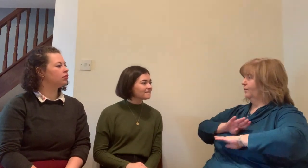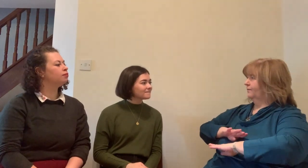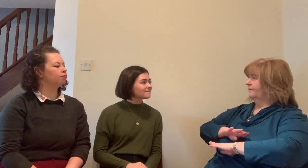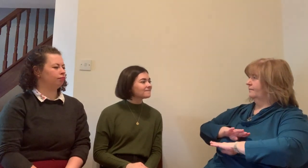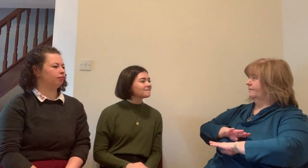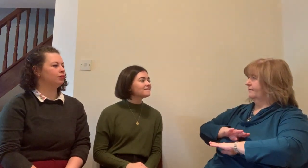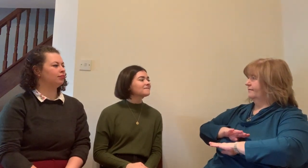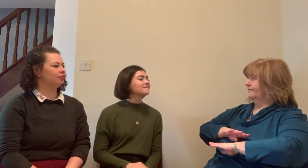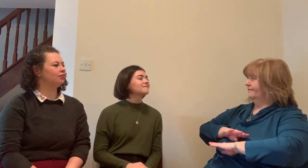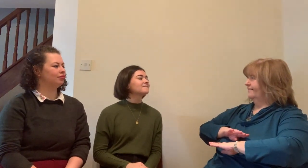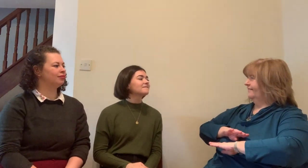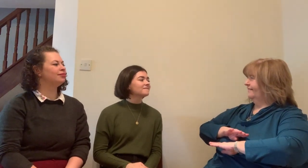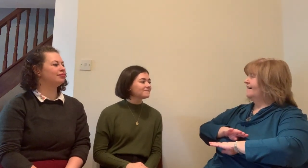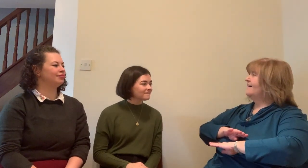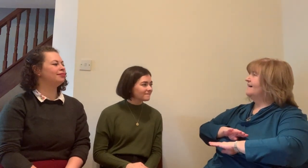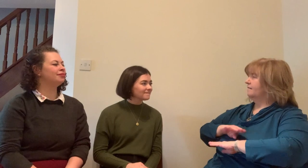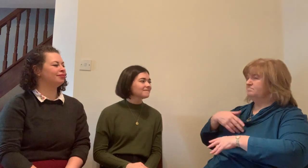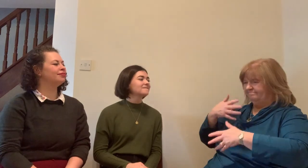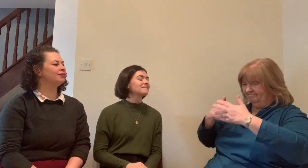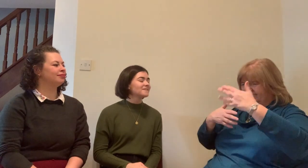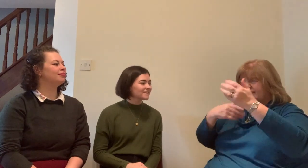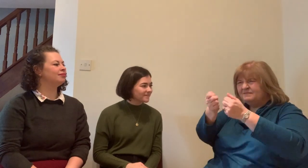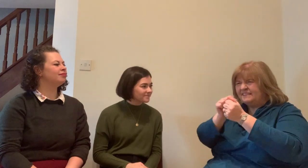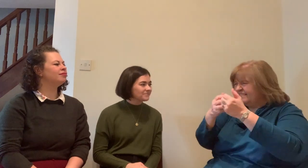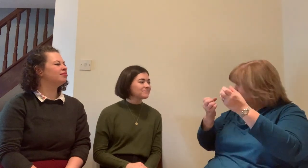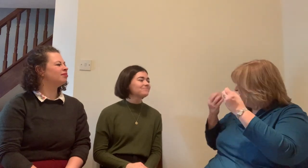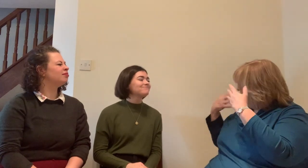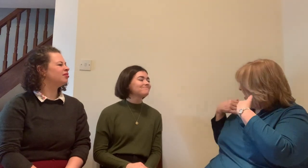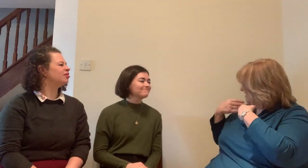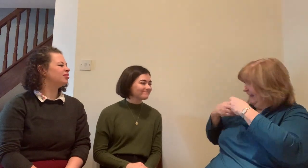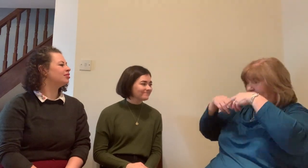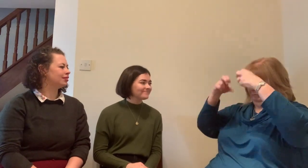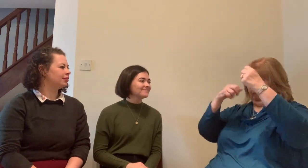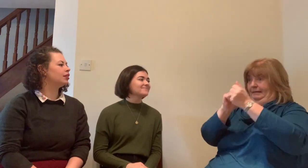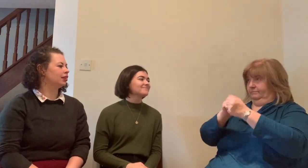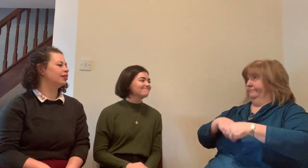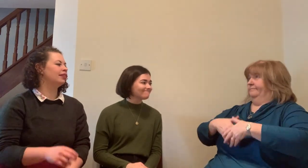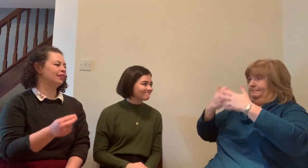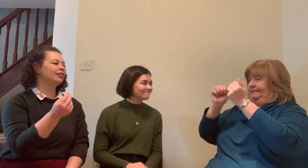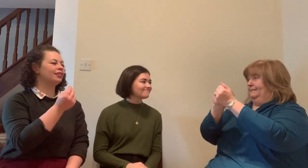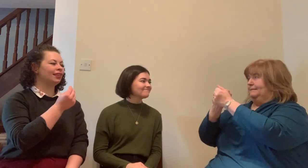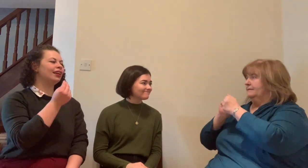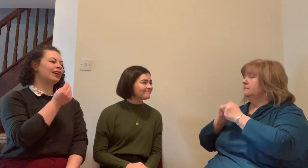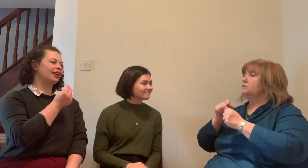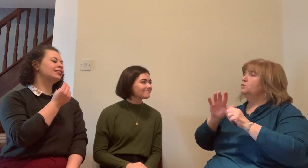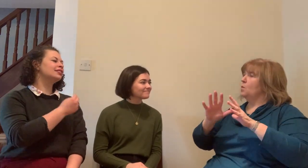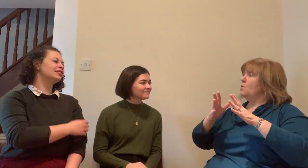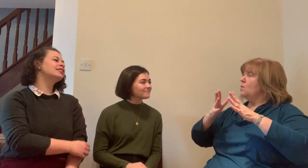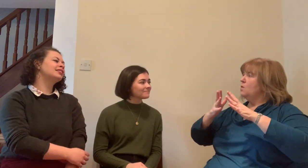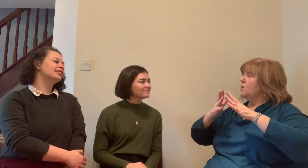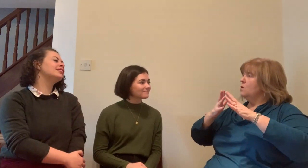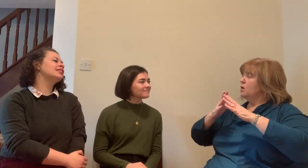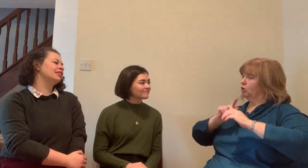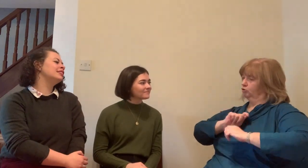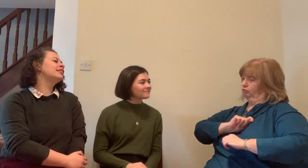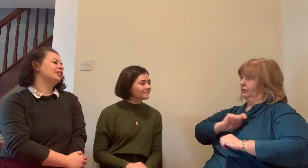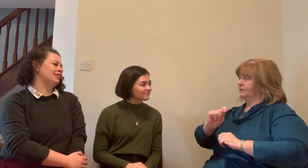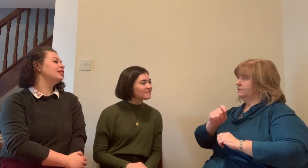remember that we can't work from nine to five and just let go of everything altogether it's impossible interestingly just yesterday I